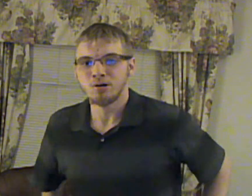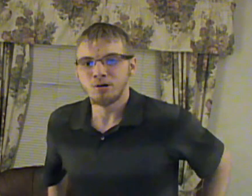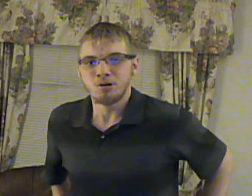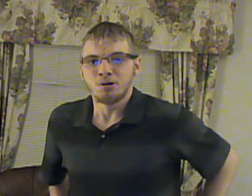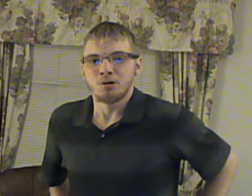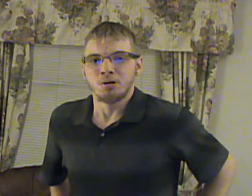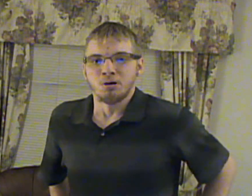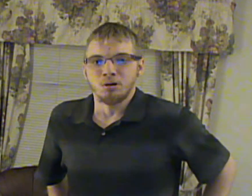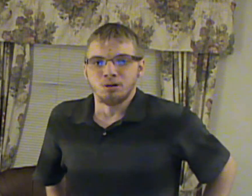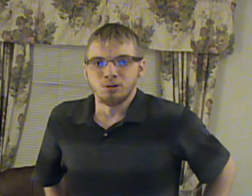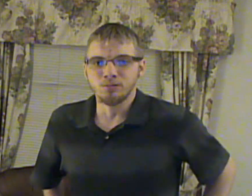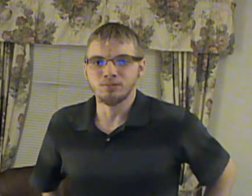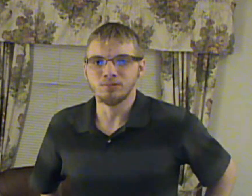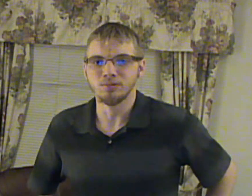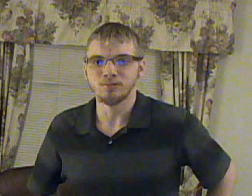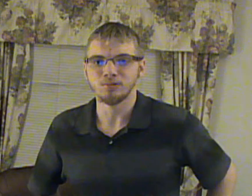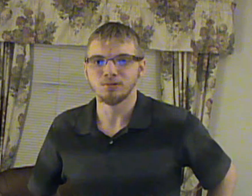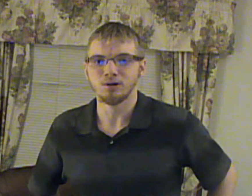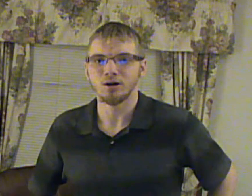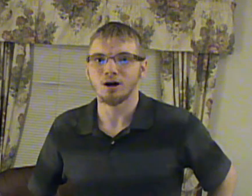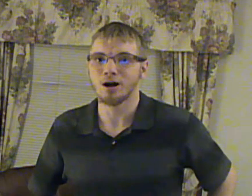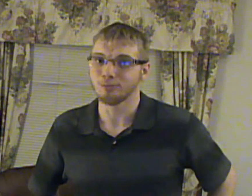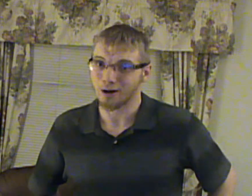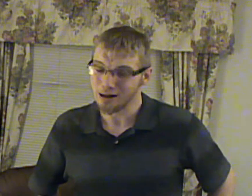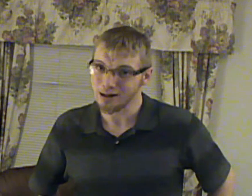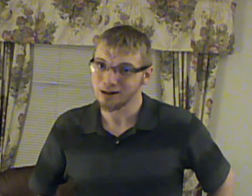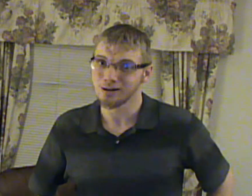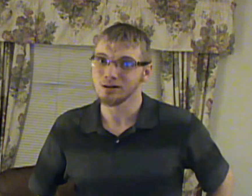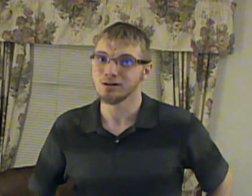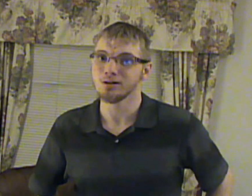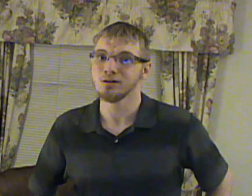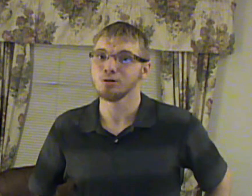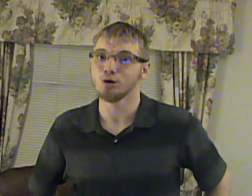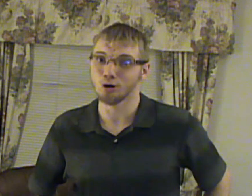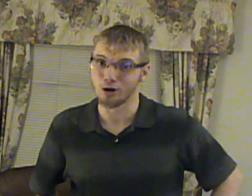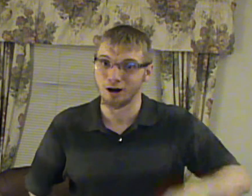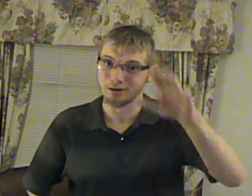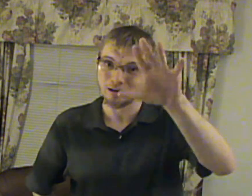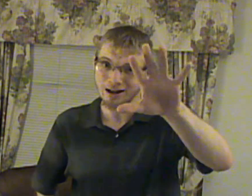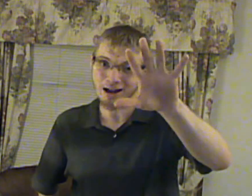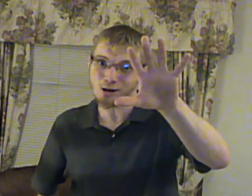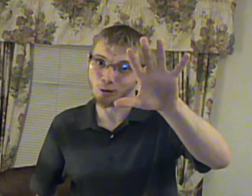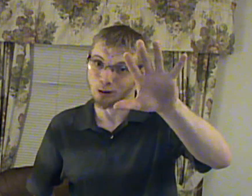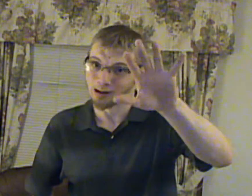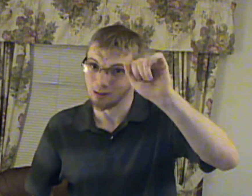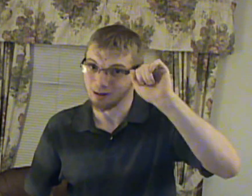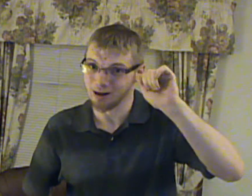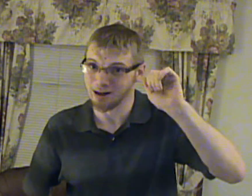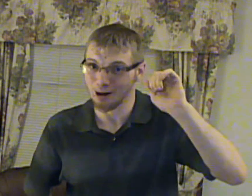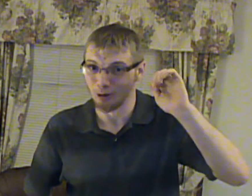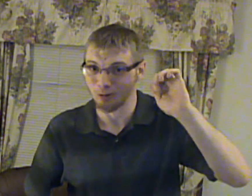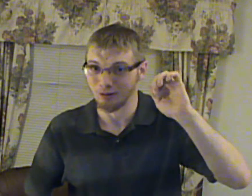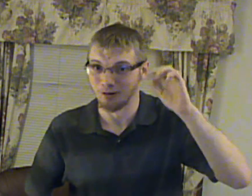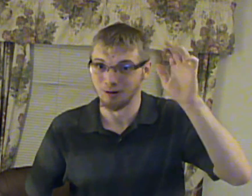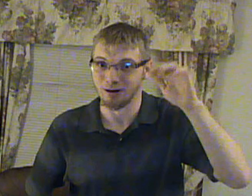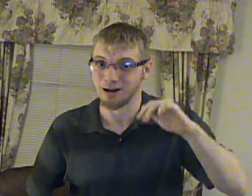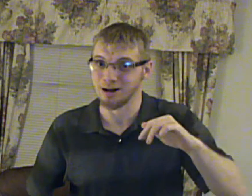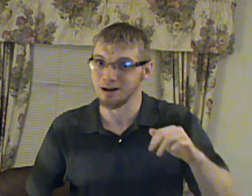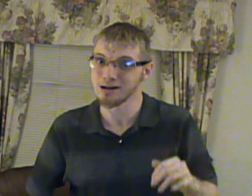I like what I'm in California, you know. I like